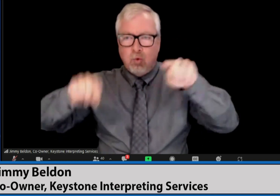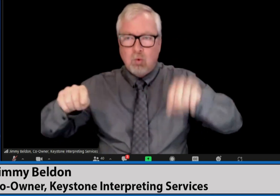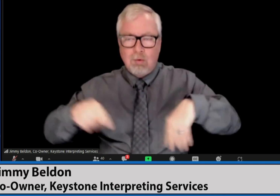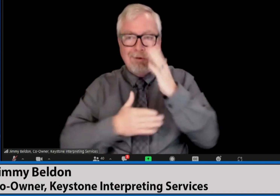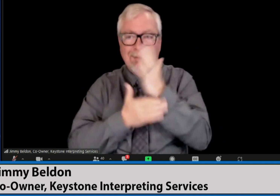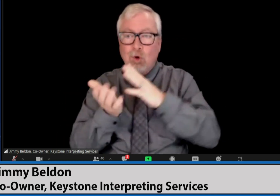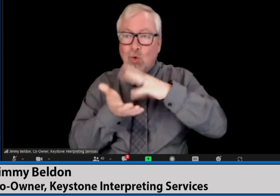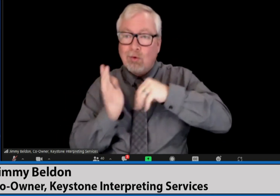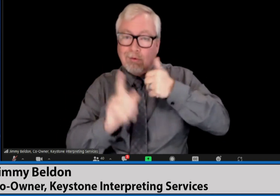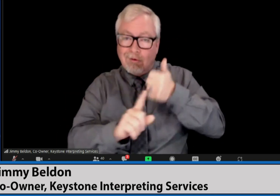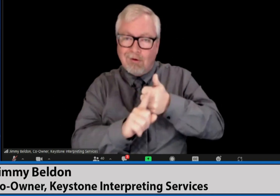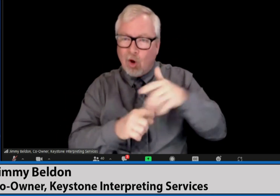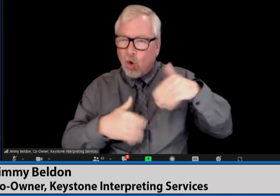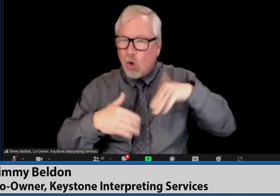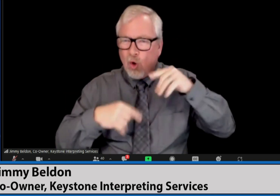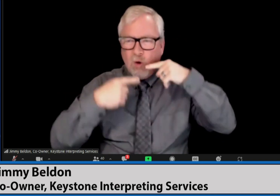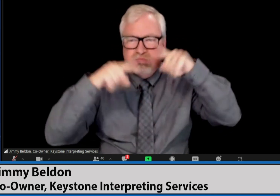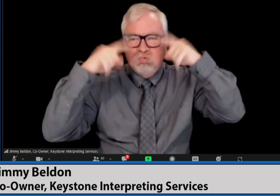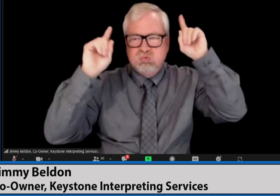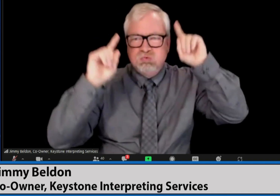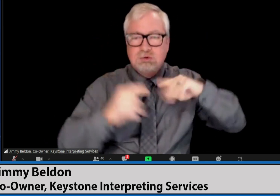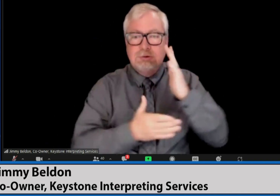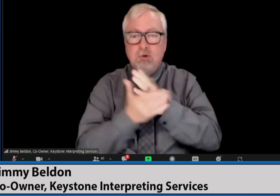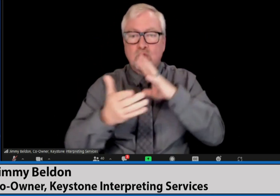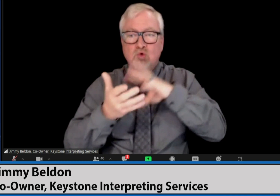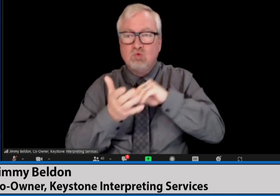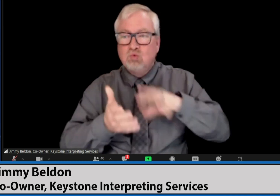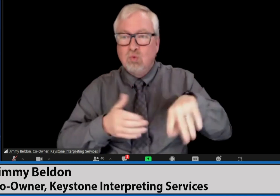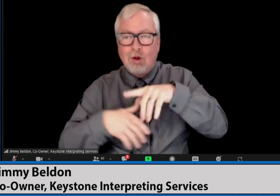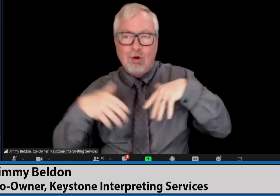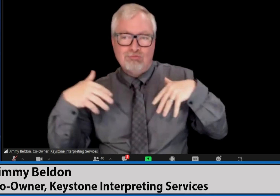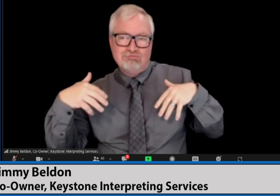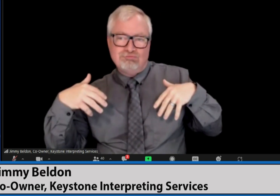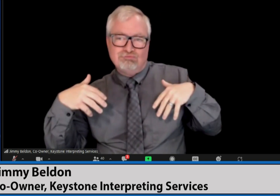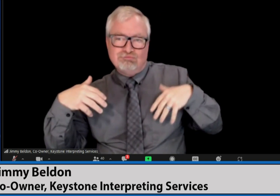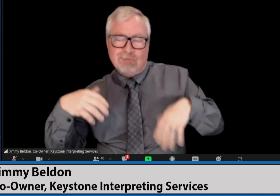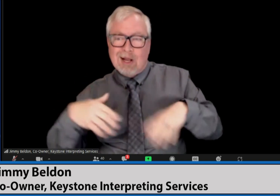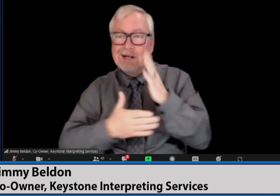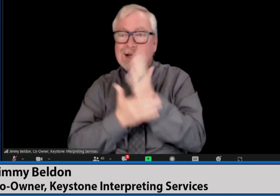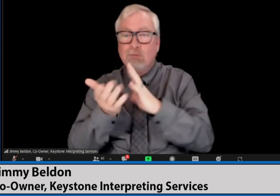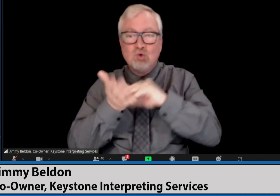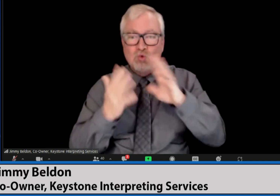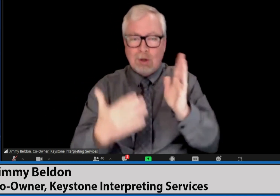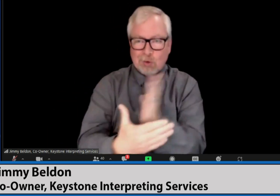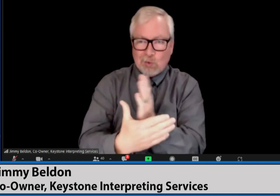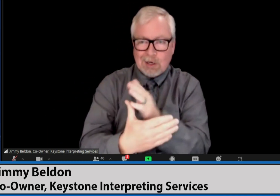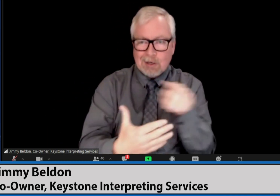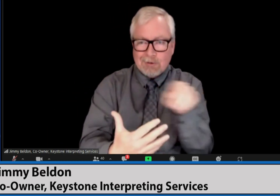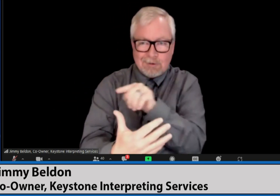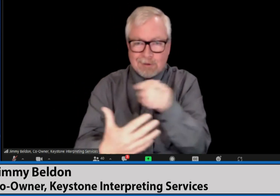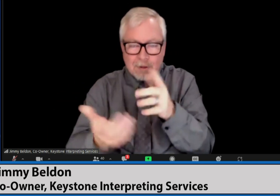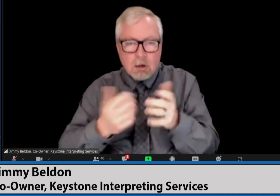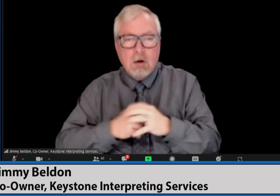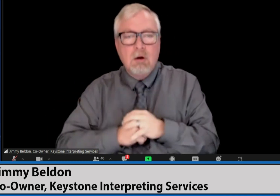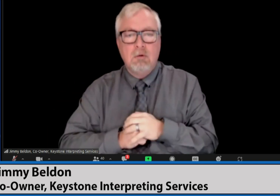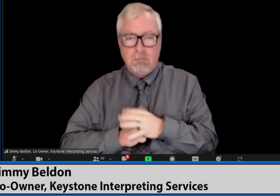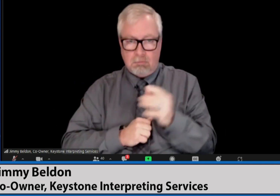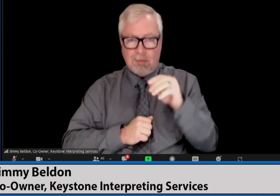range of students in any classroom, much less their communications. Some students are very successful academically, some